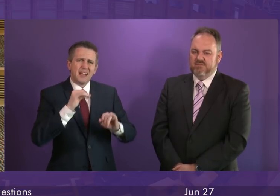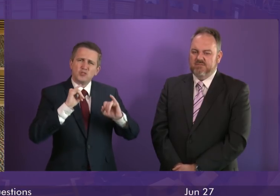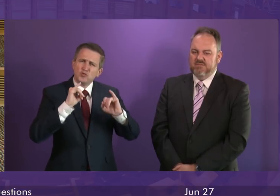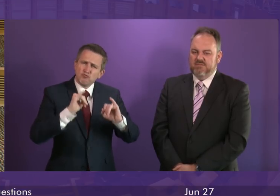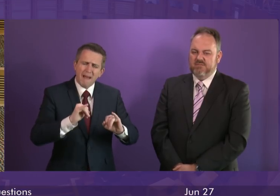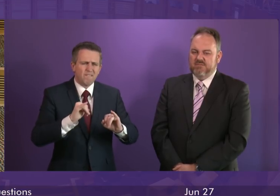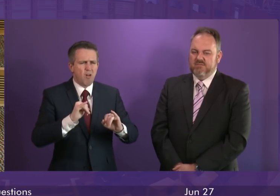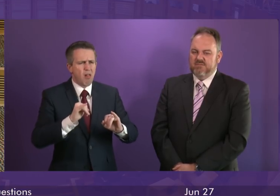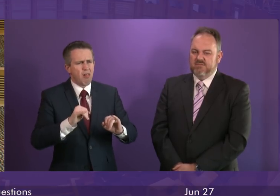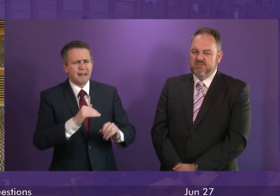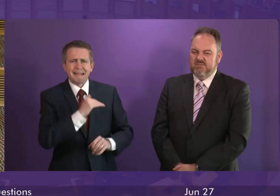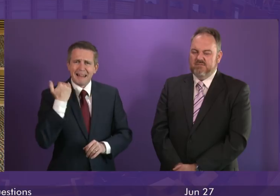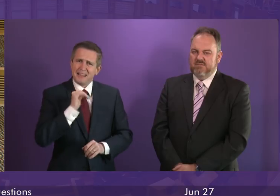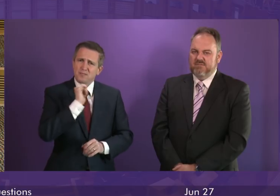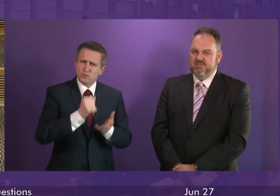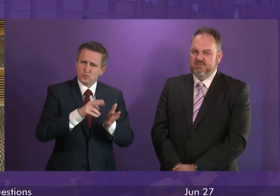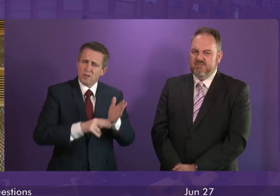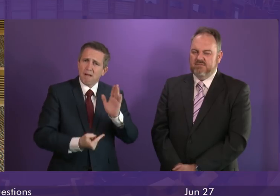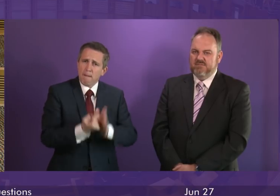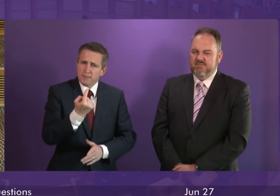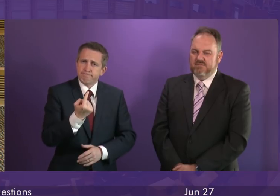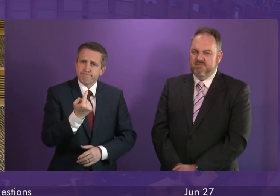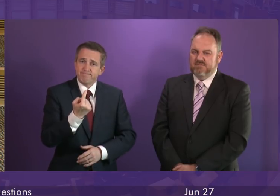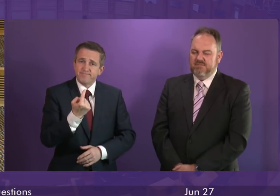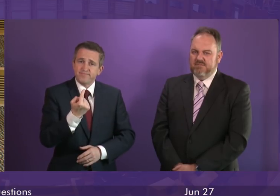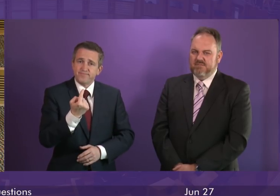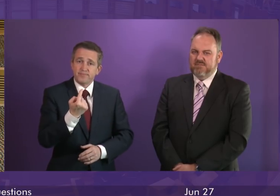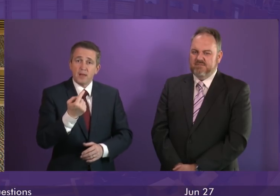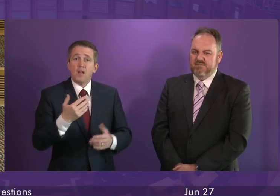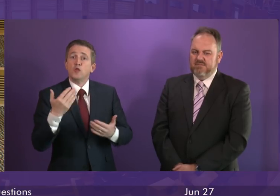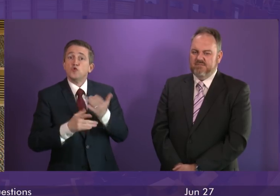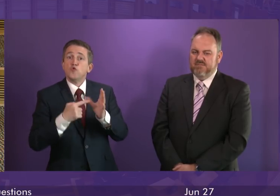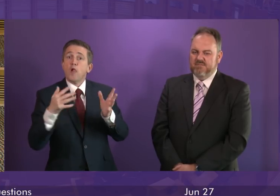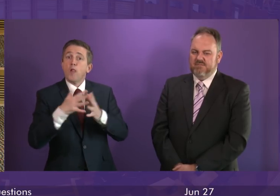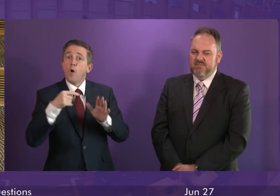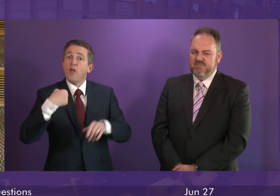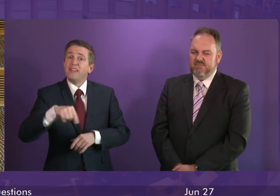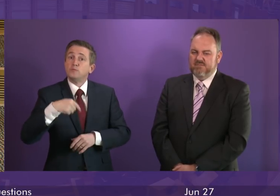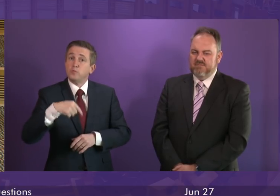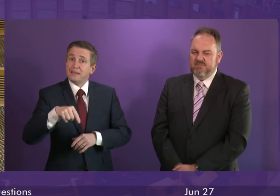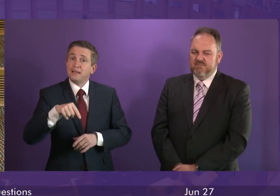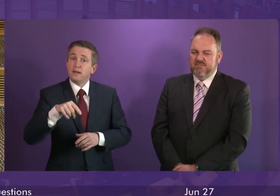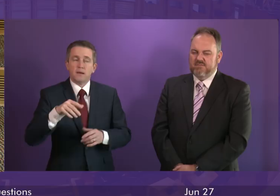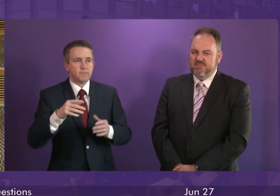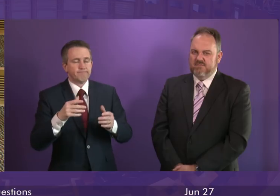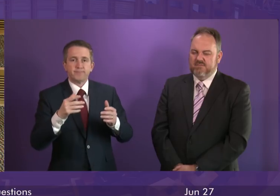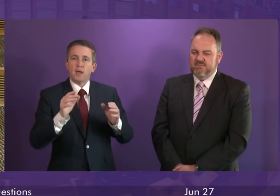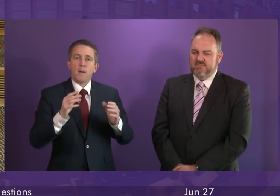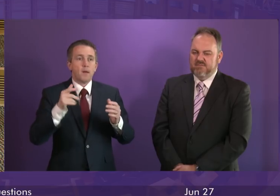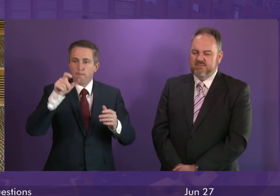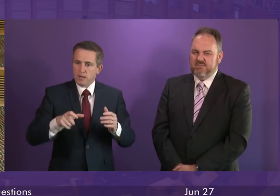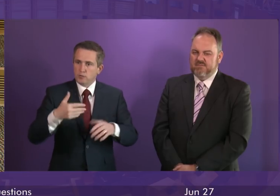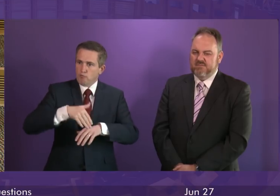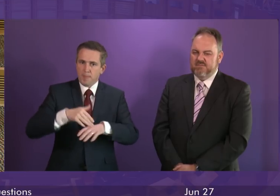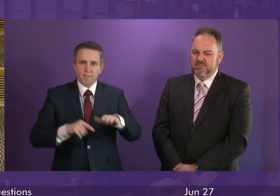tragedy and crime took place. The specific offence that we've put into law this week, the offence of being unlawfully at large,